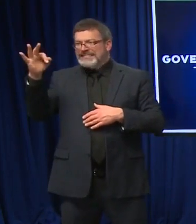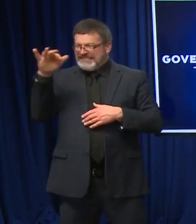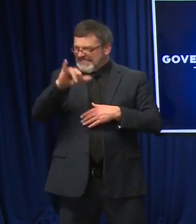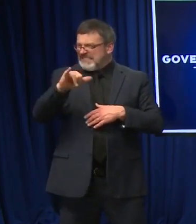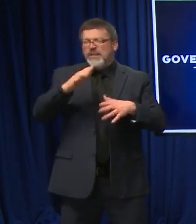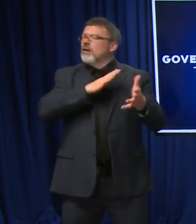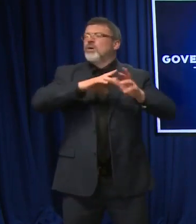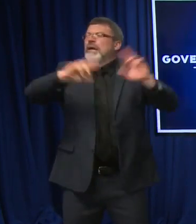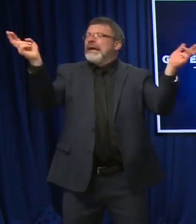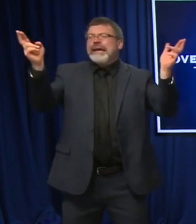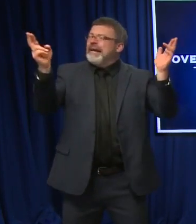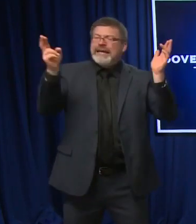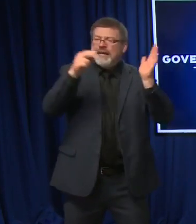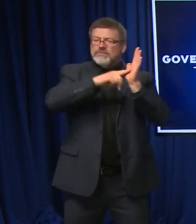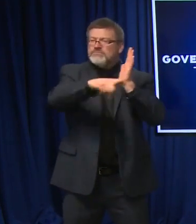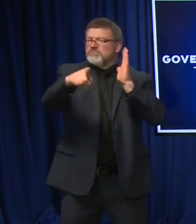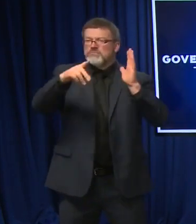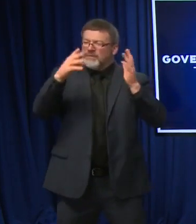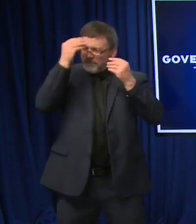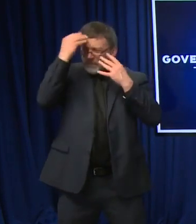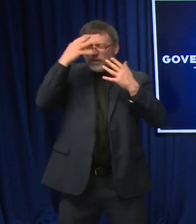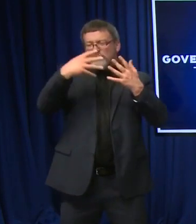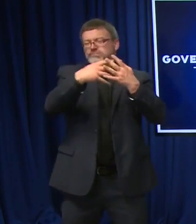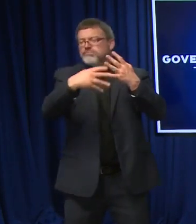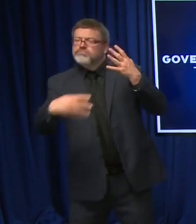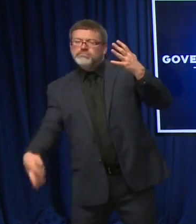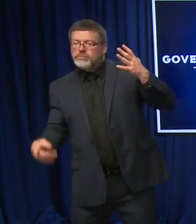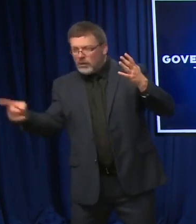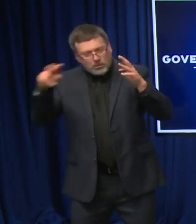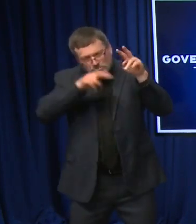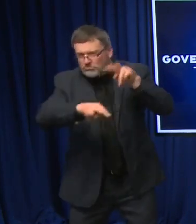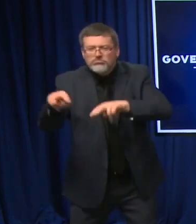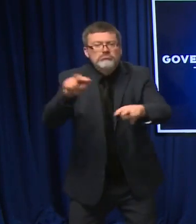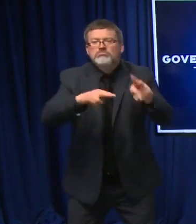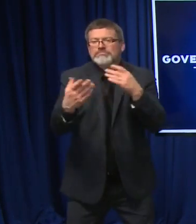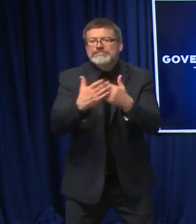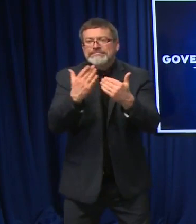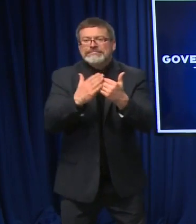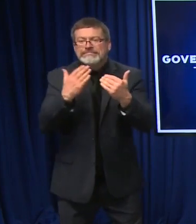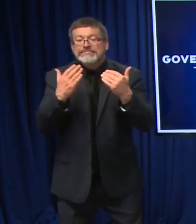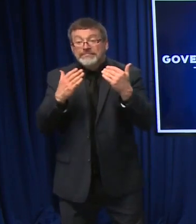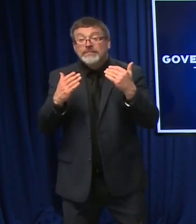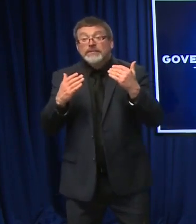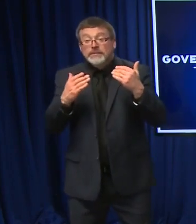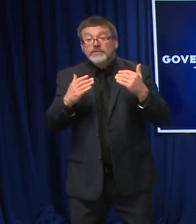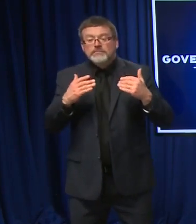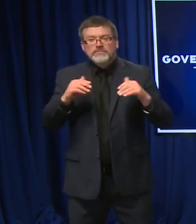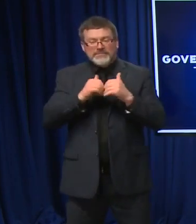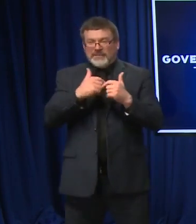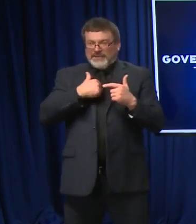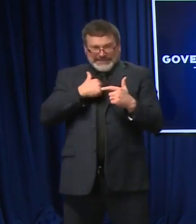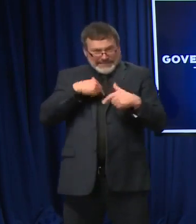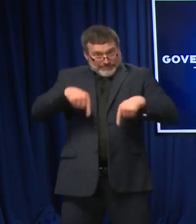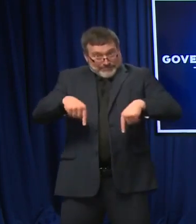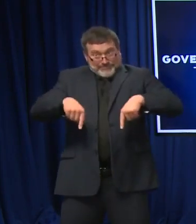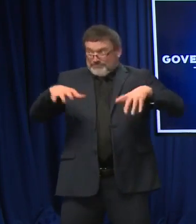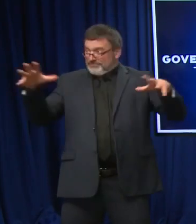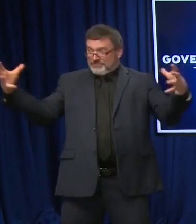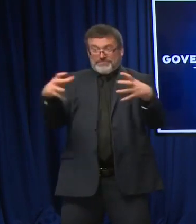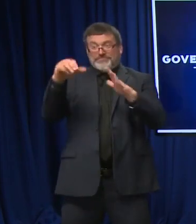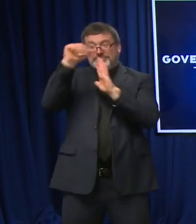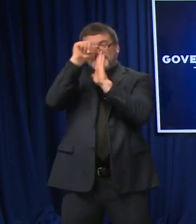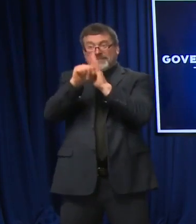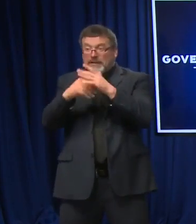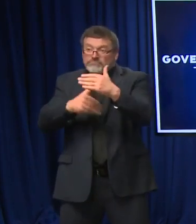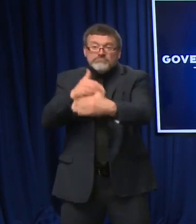booster shot or getting your first vaccine, that's clearly the way, not just the state of New Hampshire, but the country and frankly, the world is going to slowly come out of